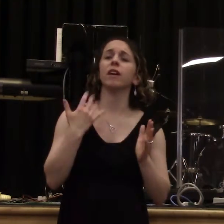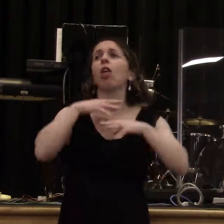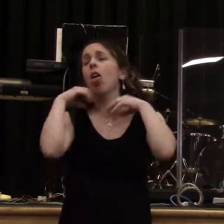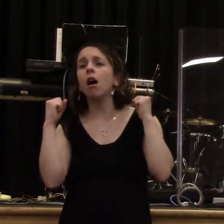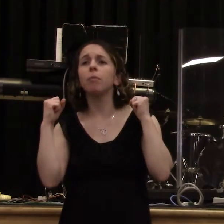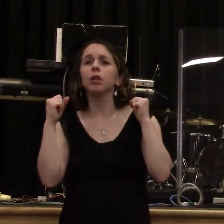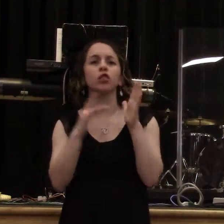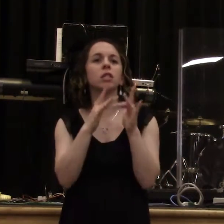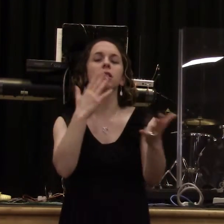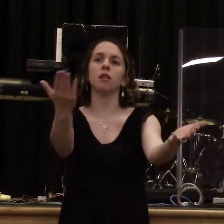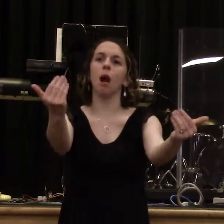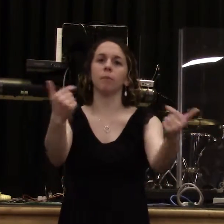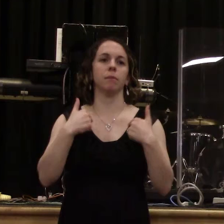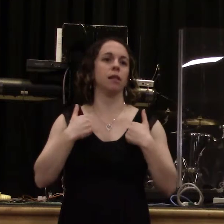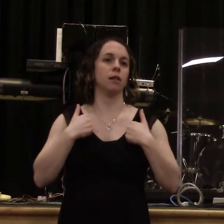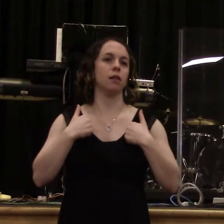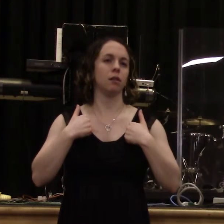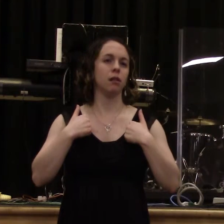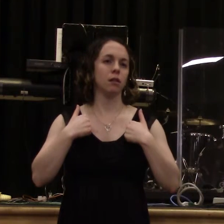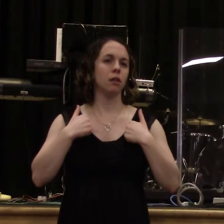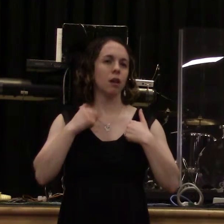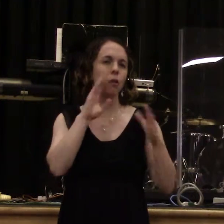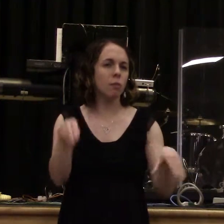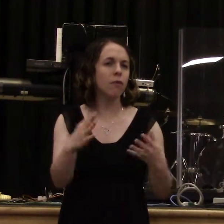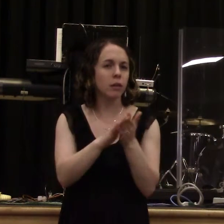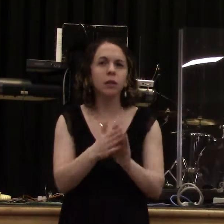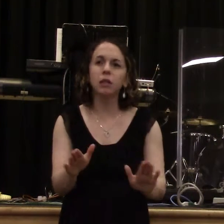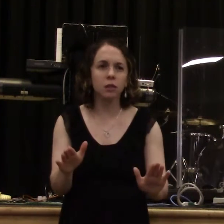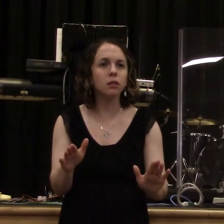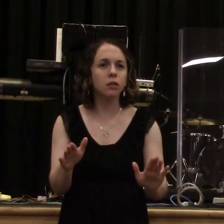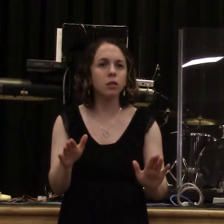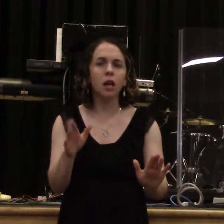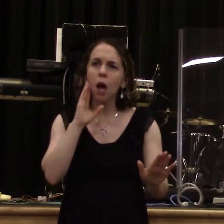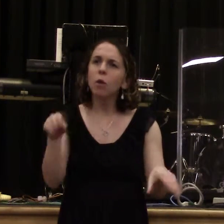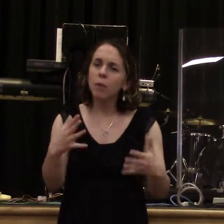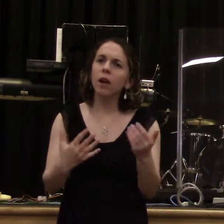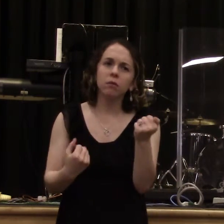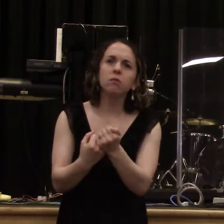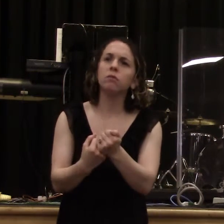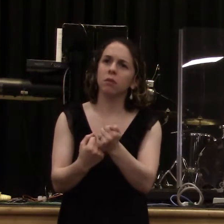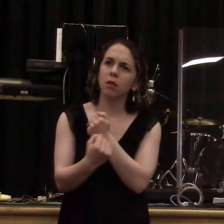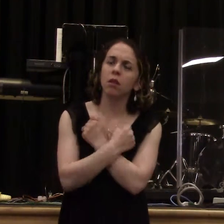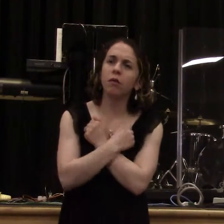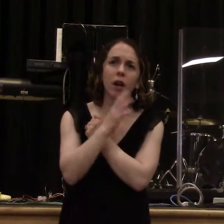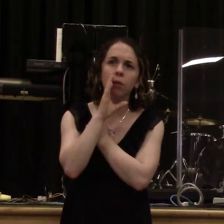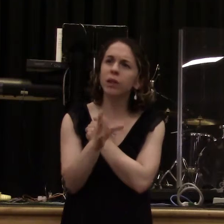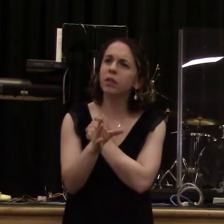you. My burden is easy. My yoke is light. Somebody say amen. So he says, you guys are